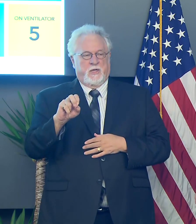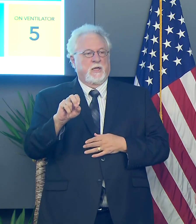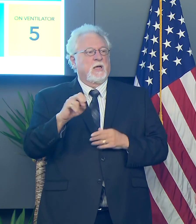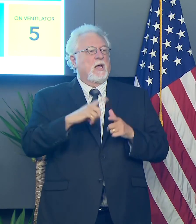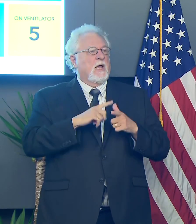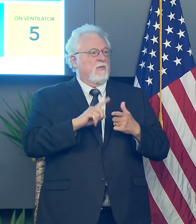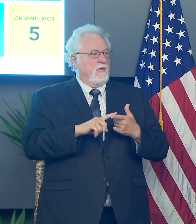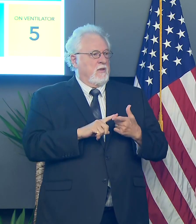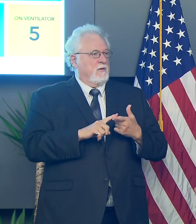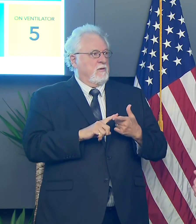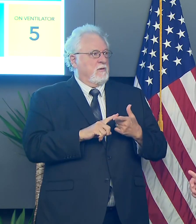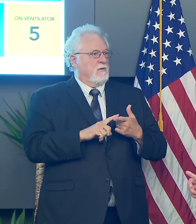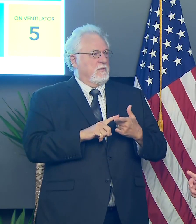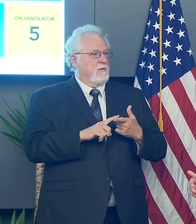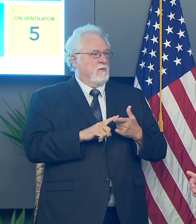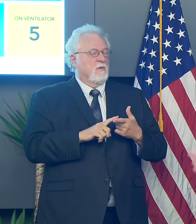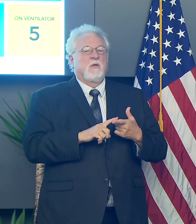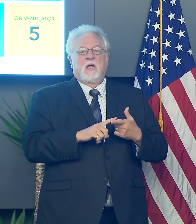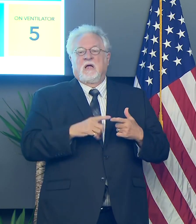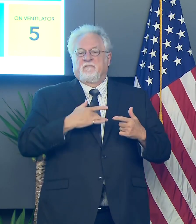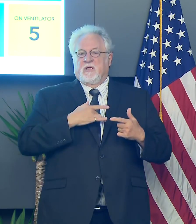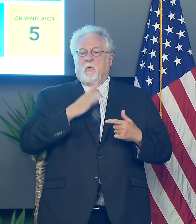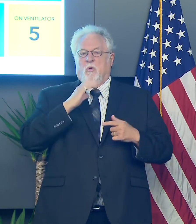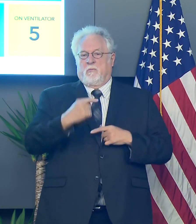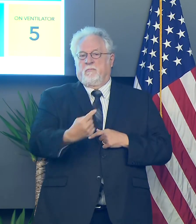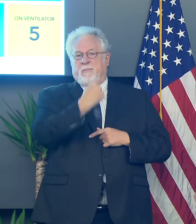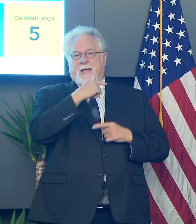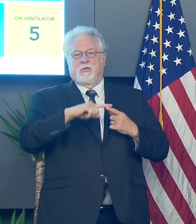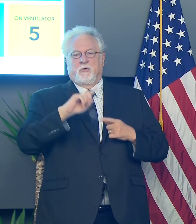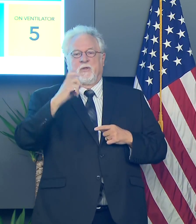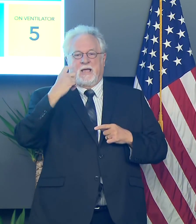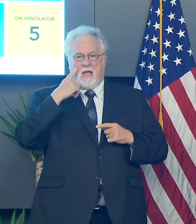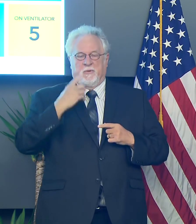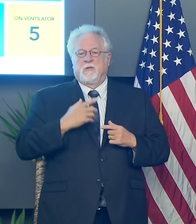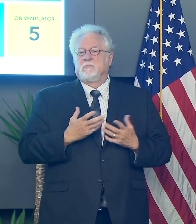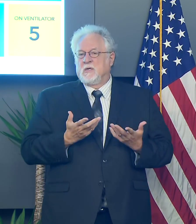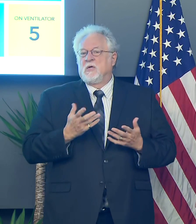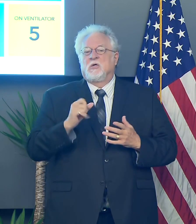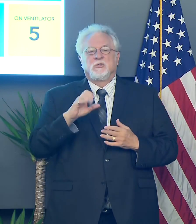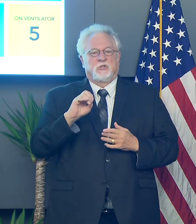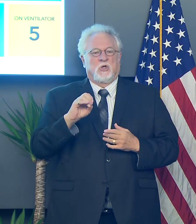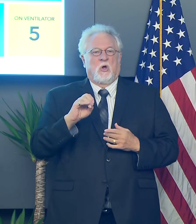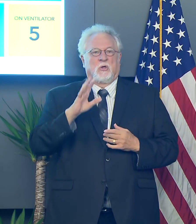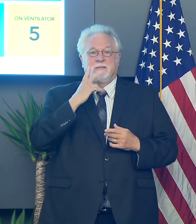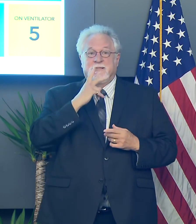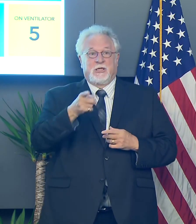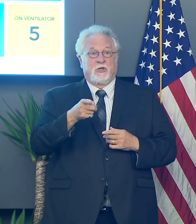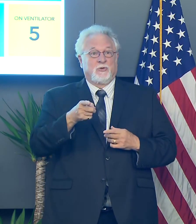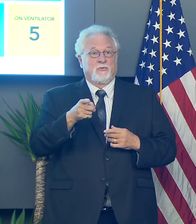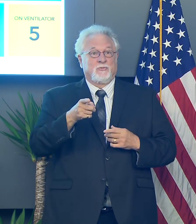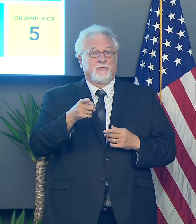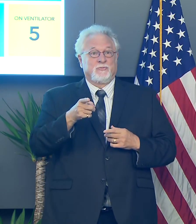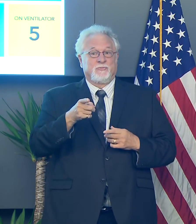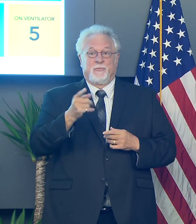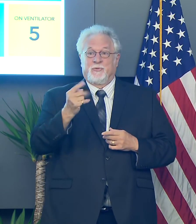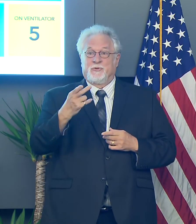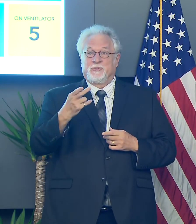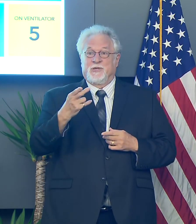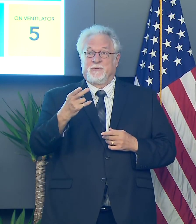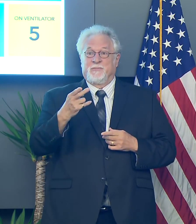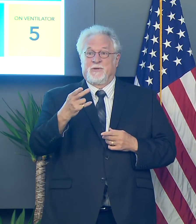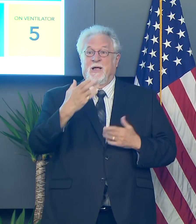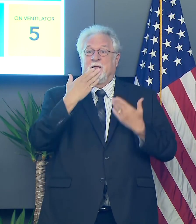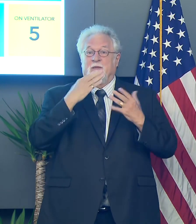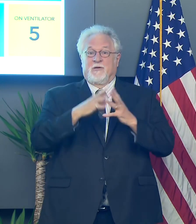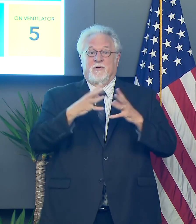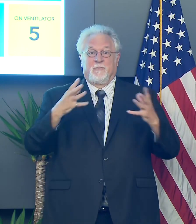And, uh, we're anticipating having that back over at the Capitol. Uh, so we, we will see all of you then. And,